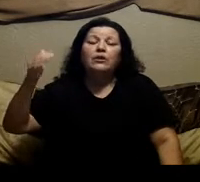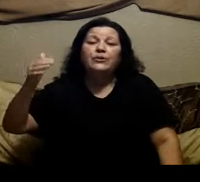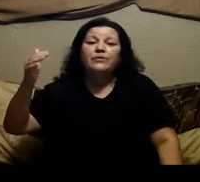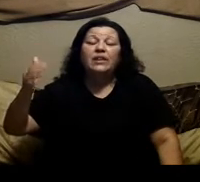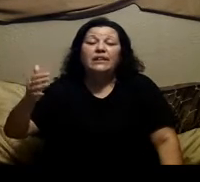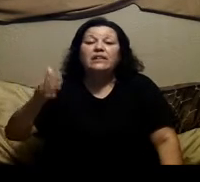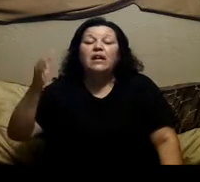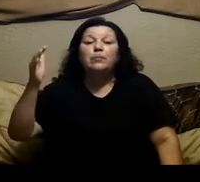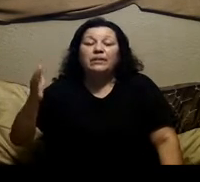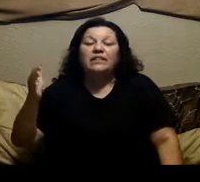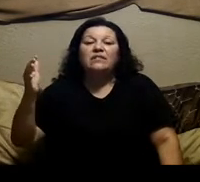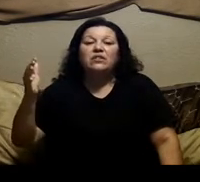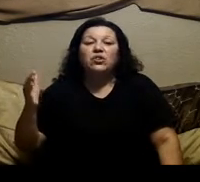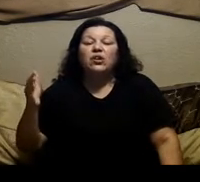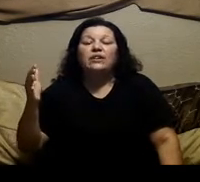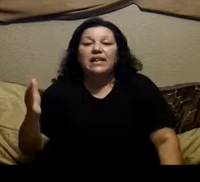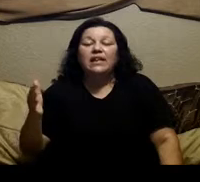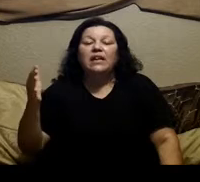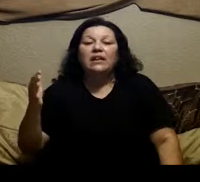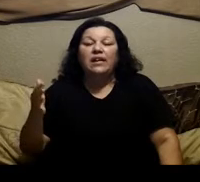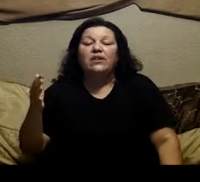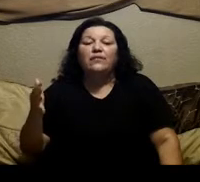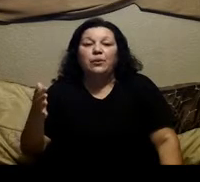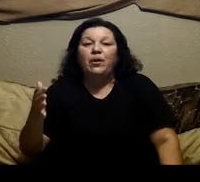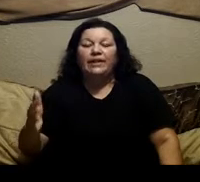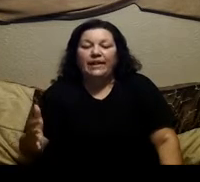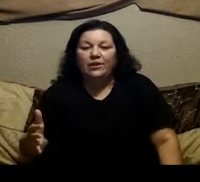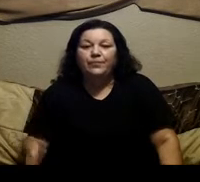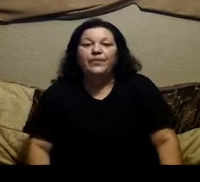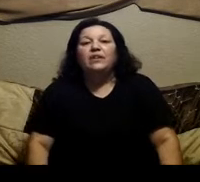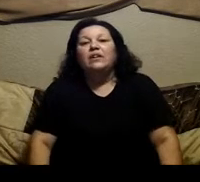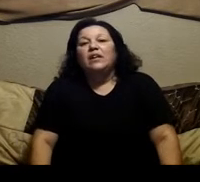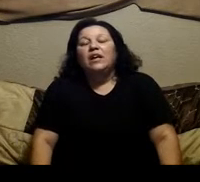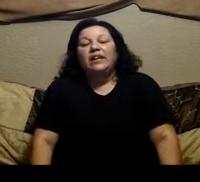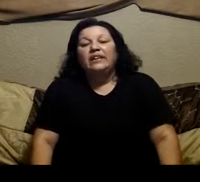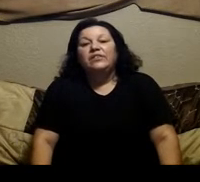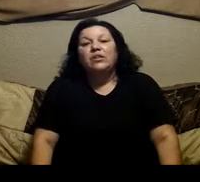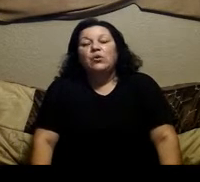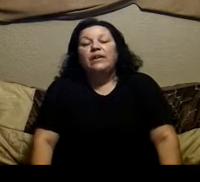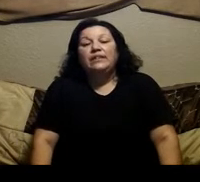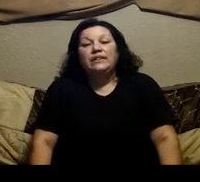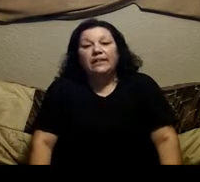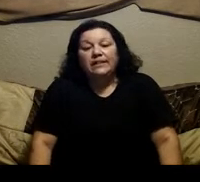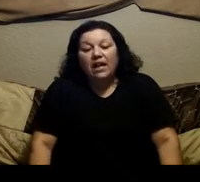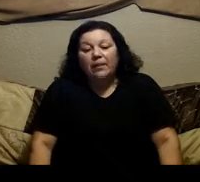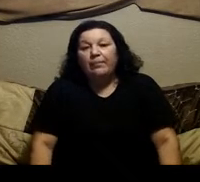ulcerative colitis please start taking care of your body now all right so until next time